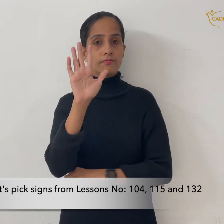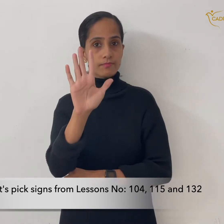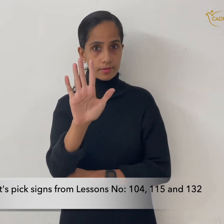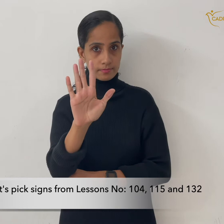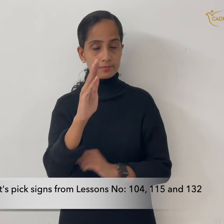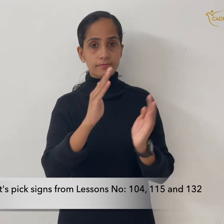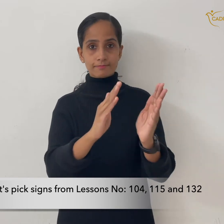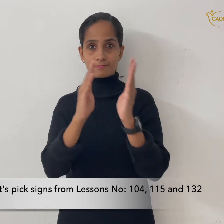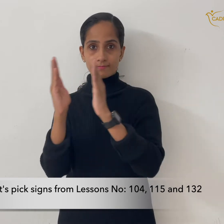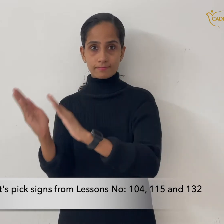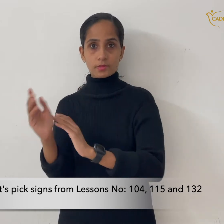stethoscope